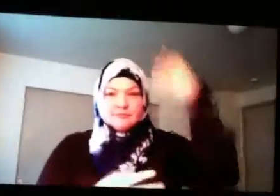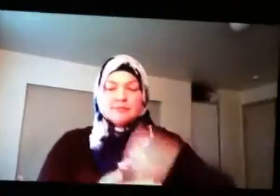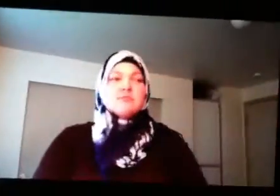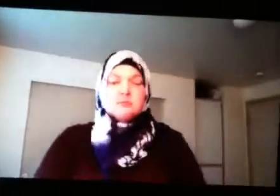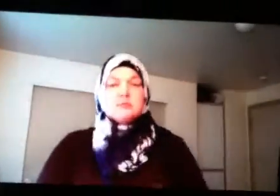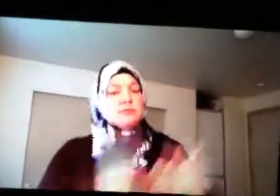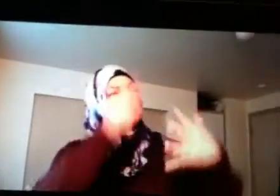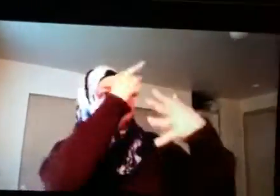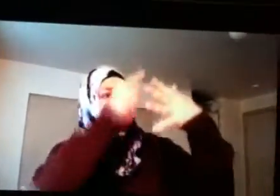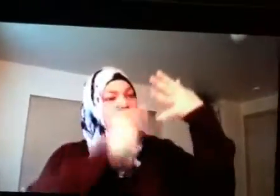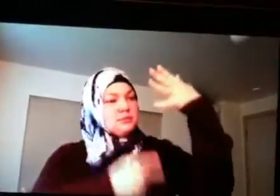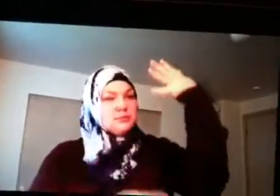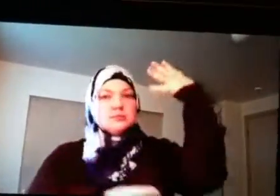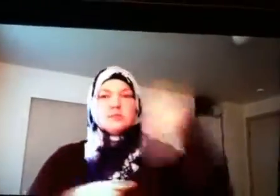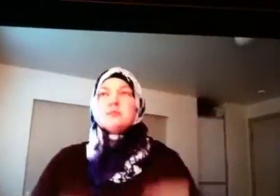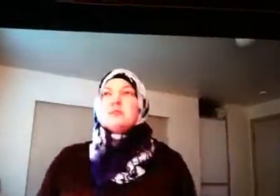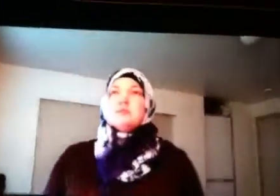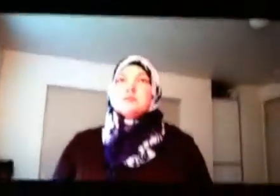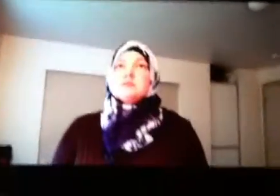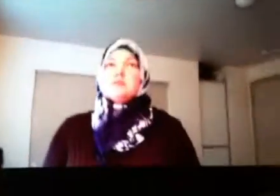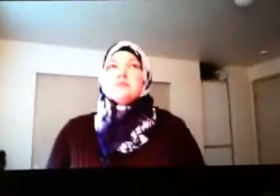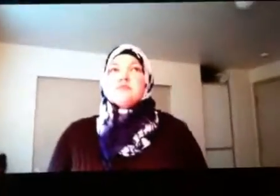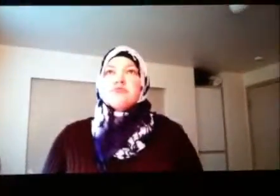I have a lot of friends. A long list of friends.